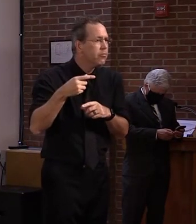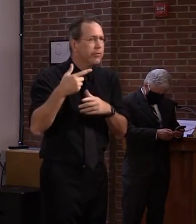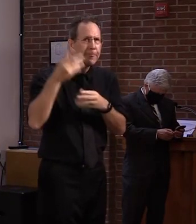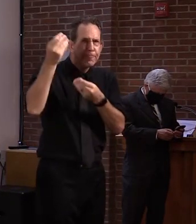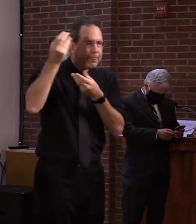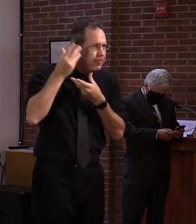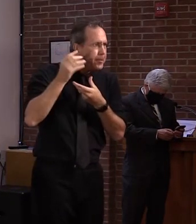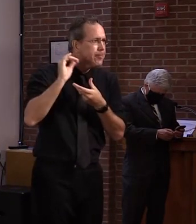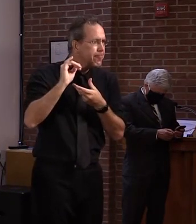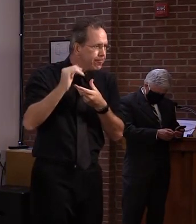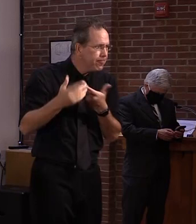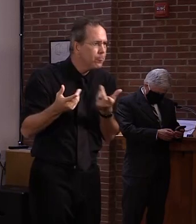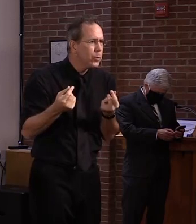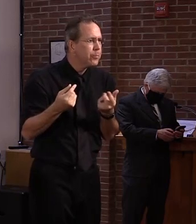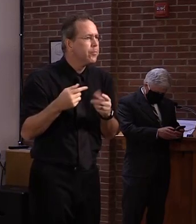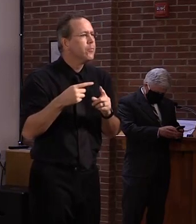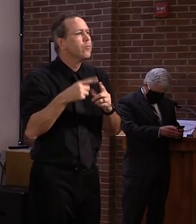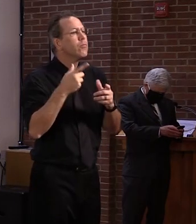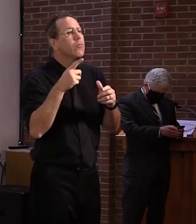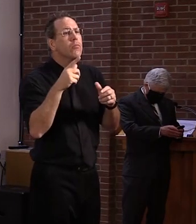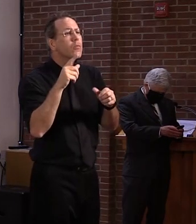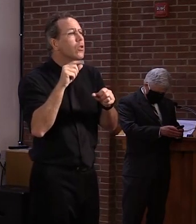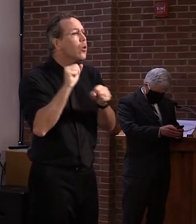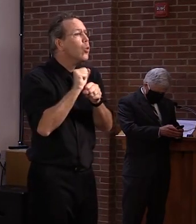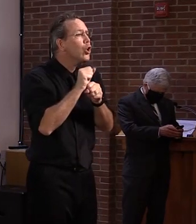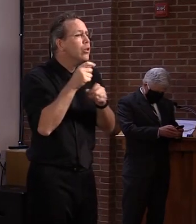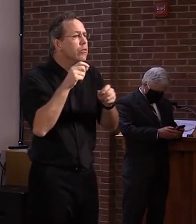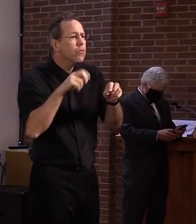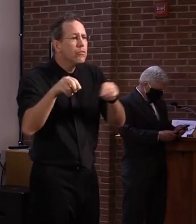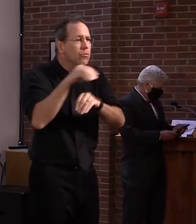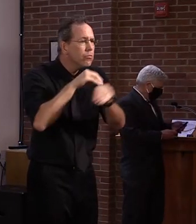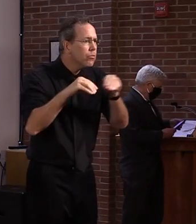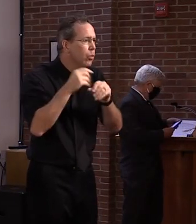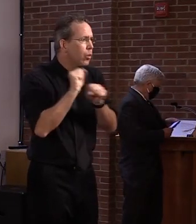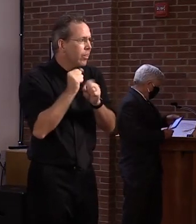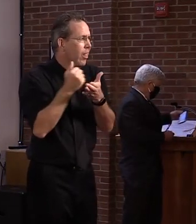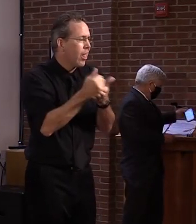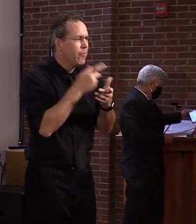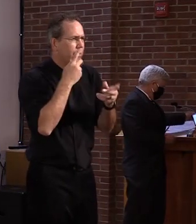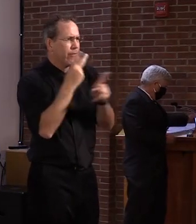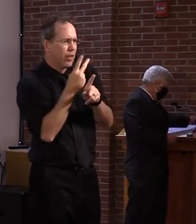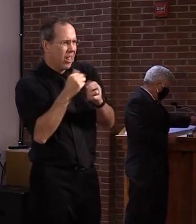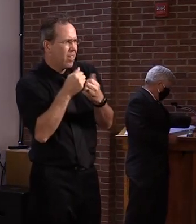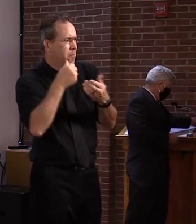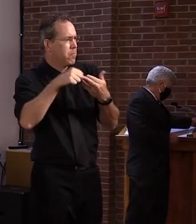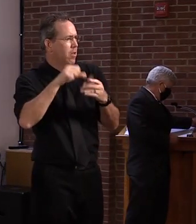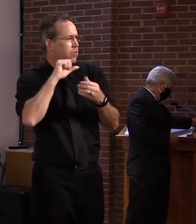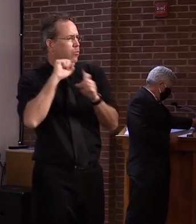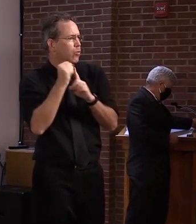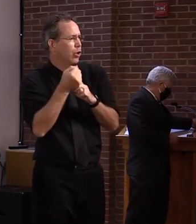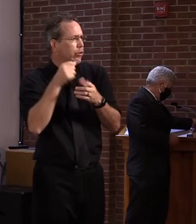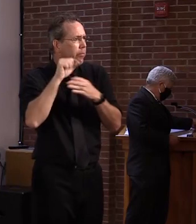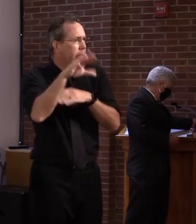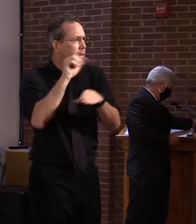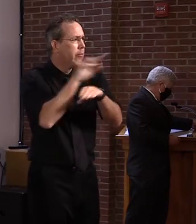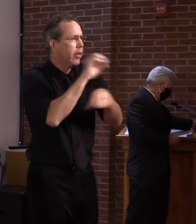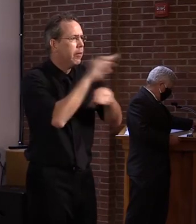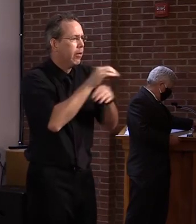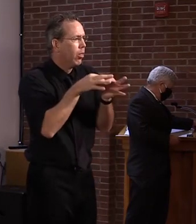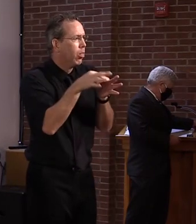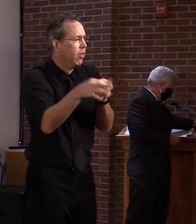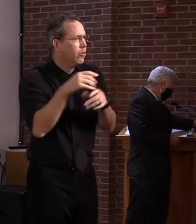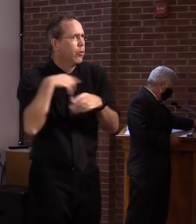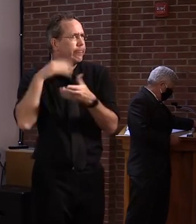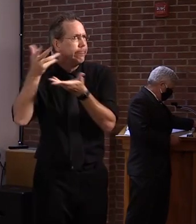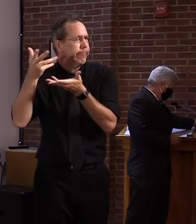several employees to assist the DMV with the backlog. While the backlog has been reduced significantly for common